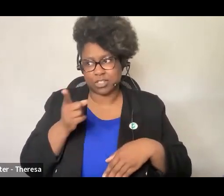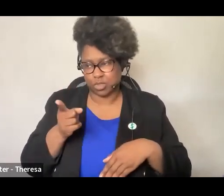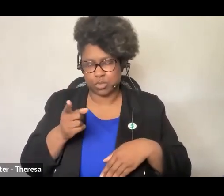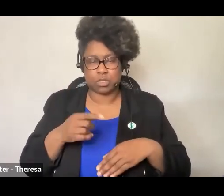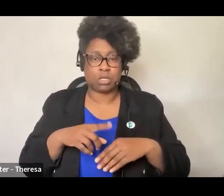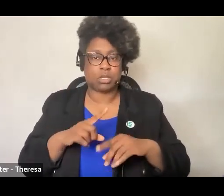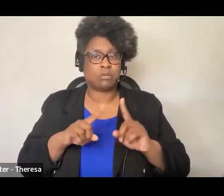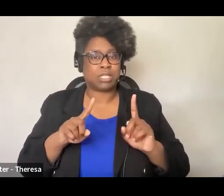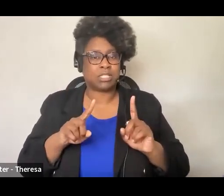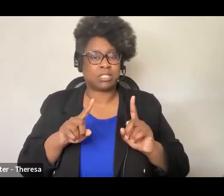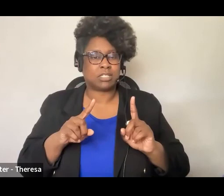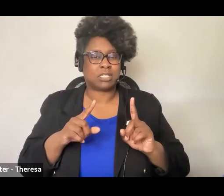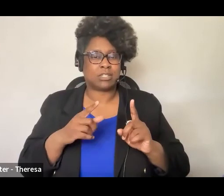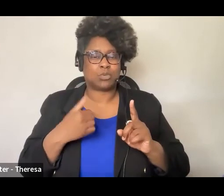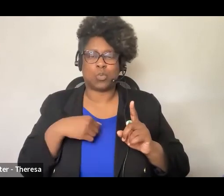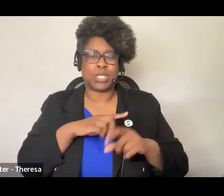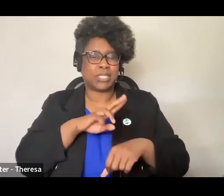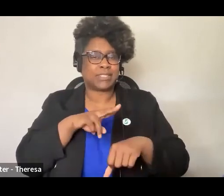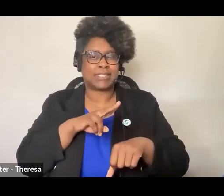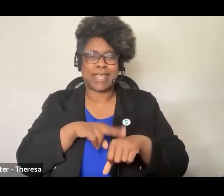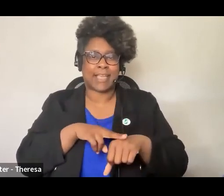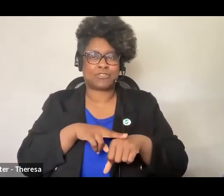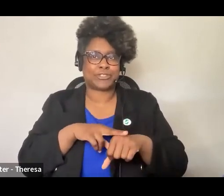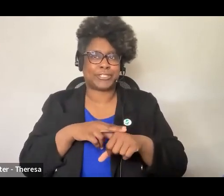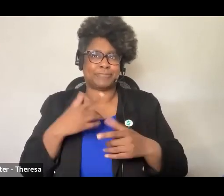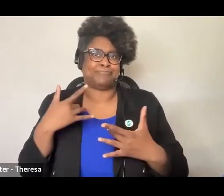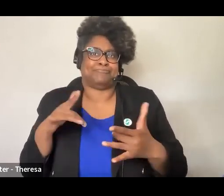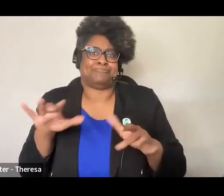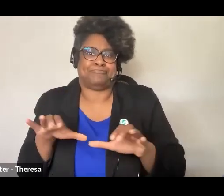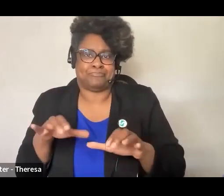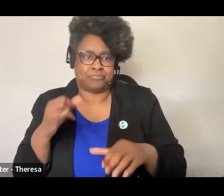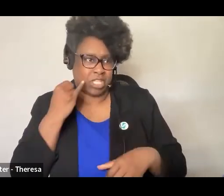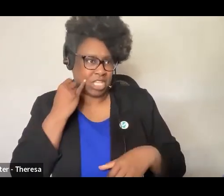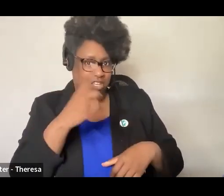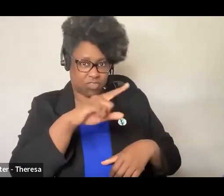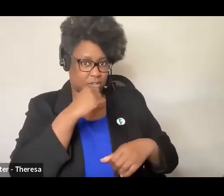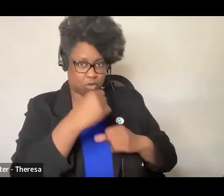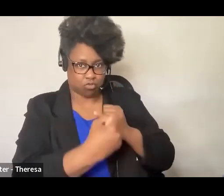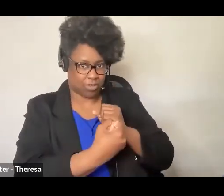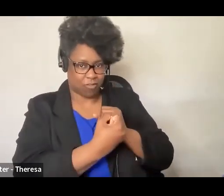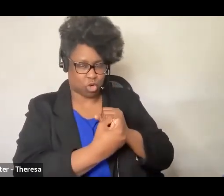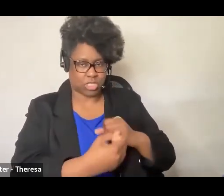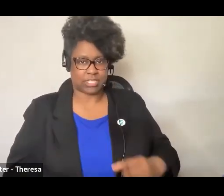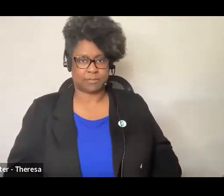I think it's one of those things we naturally fall into even if our partners don't reinforce those, you know.